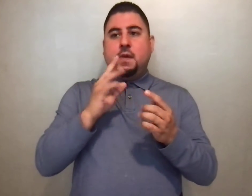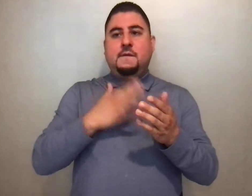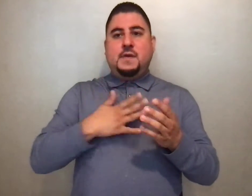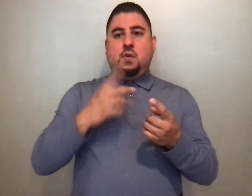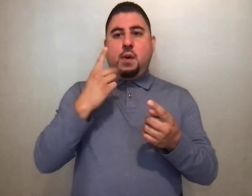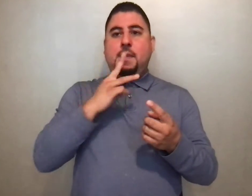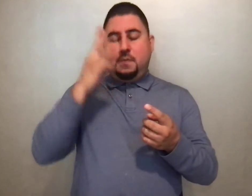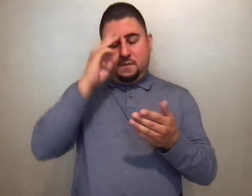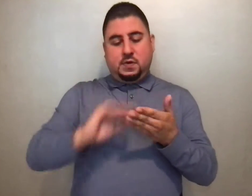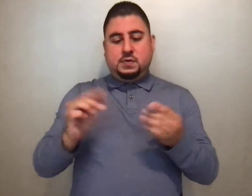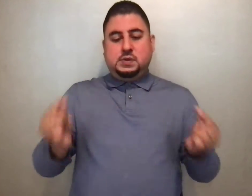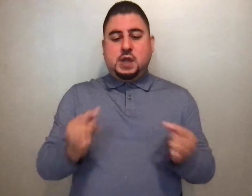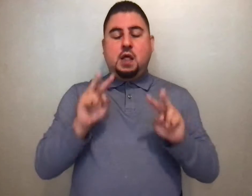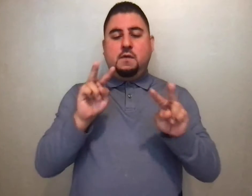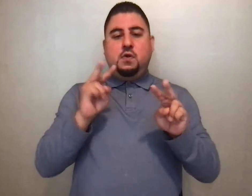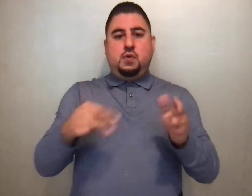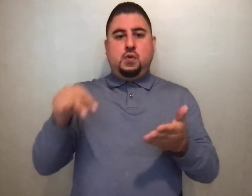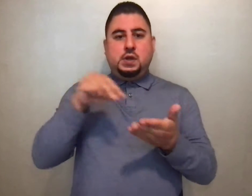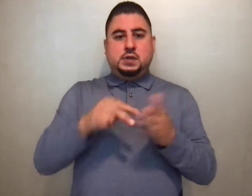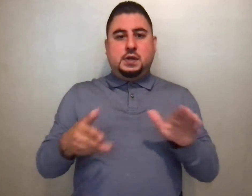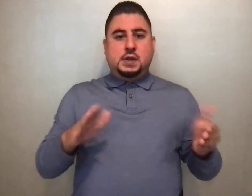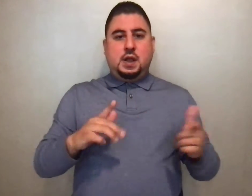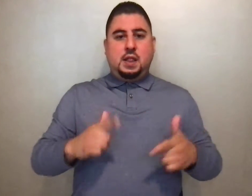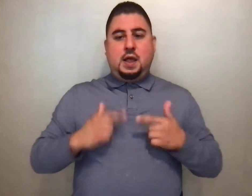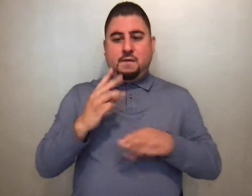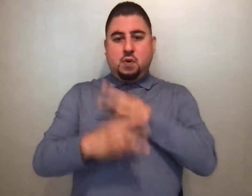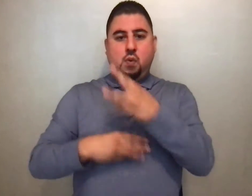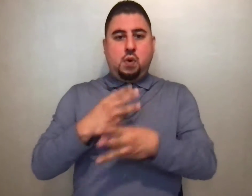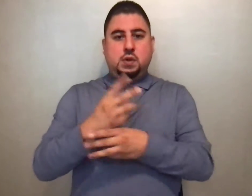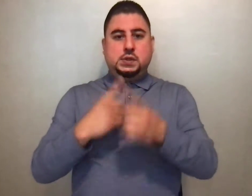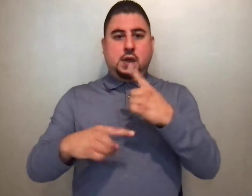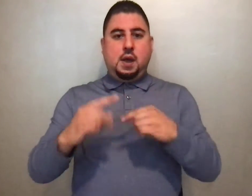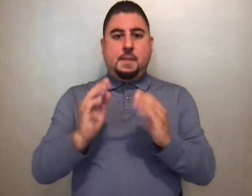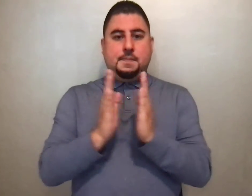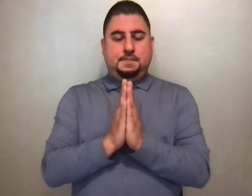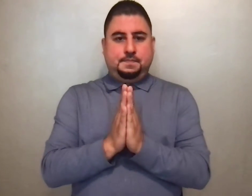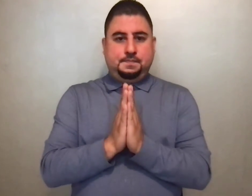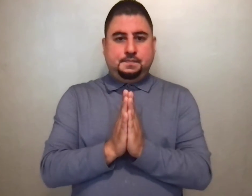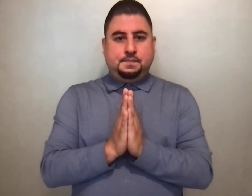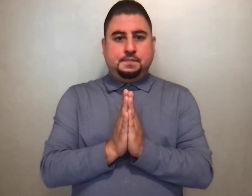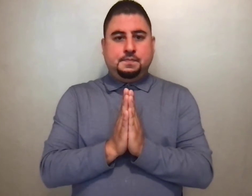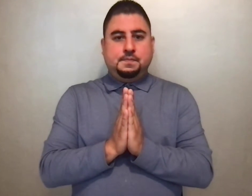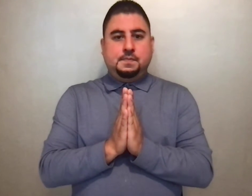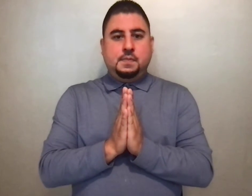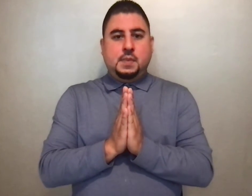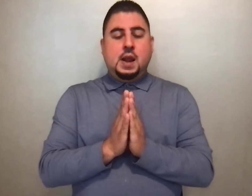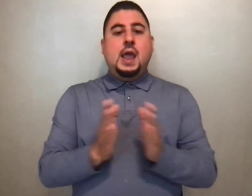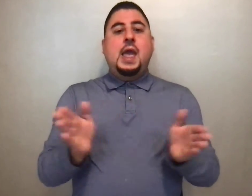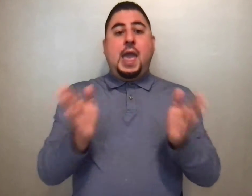of the dead and the life of the world to come. Amen. Ask and you will receive.